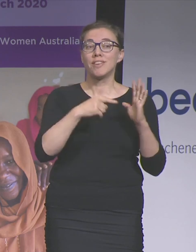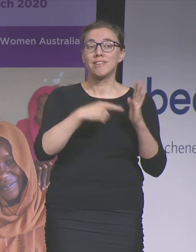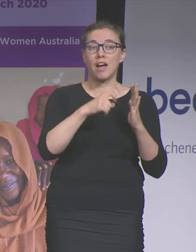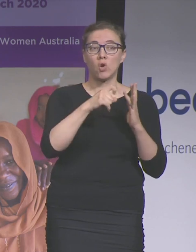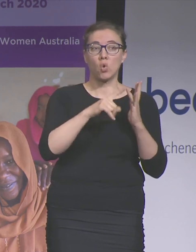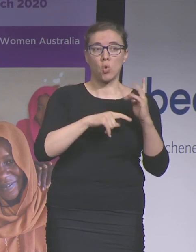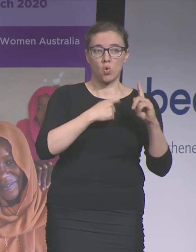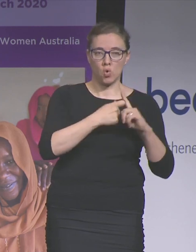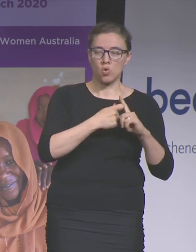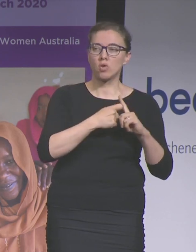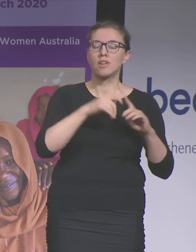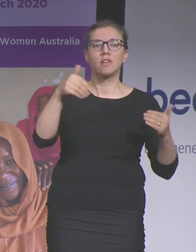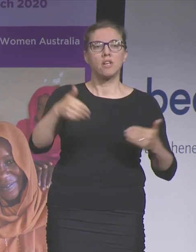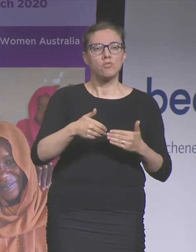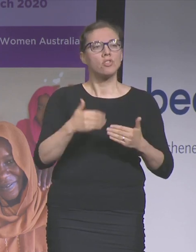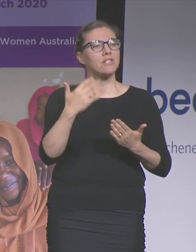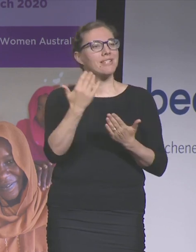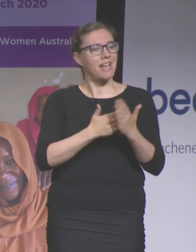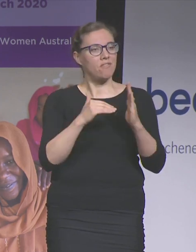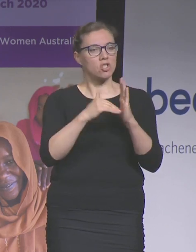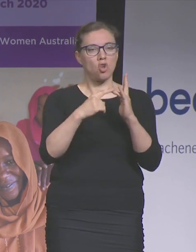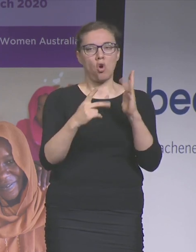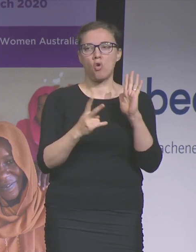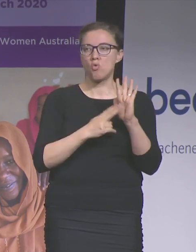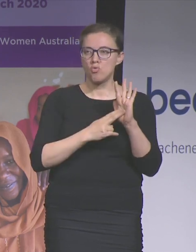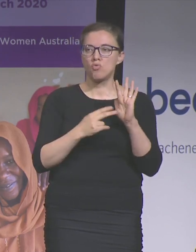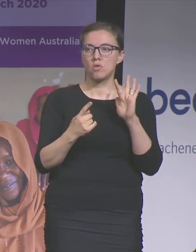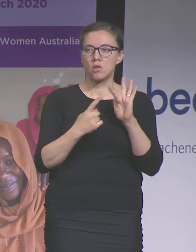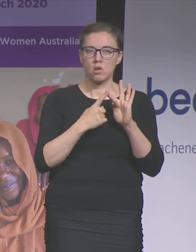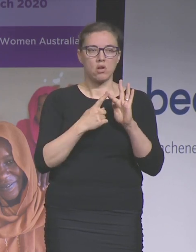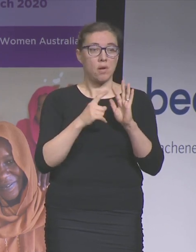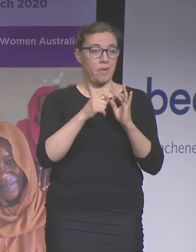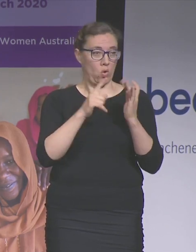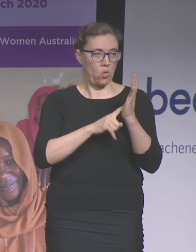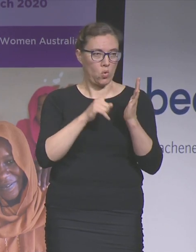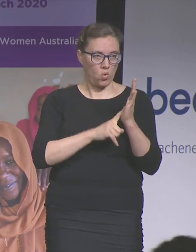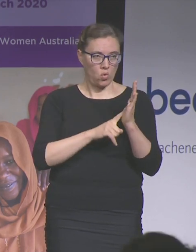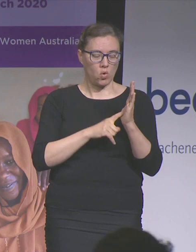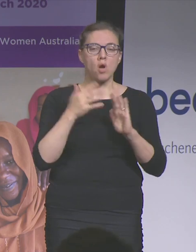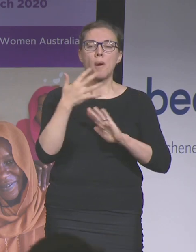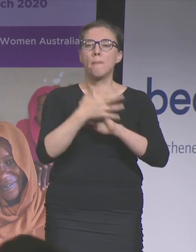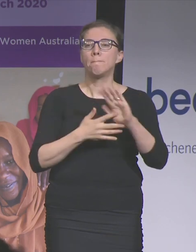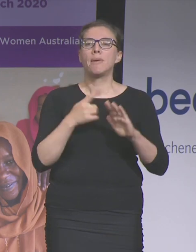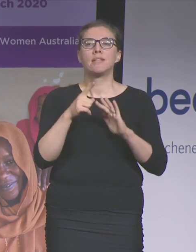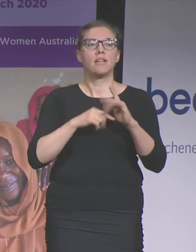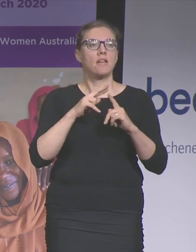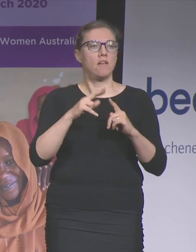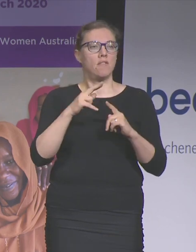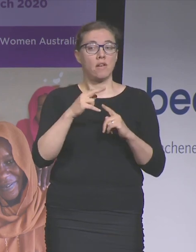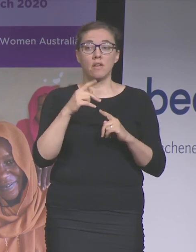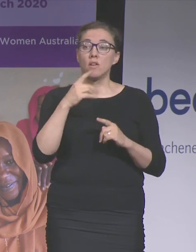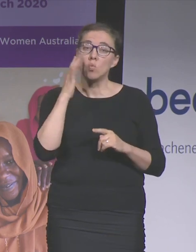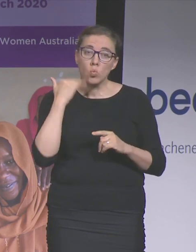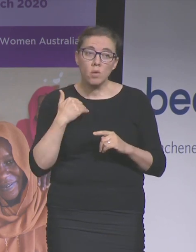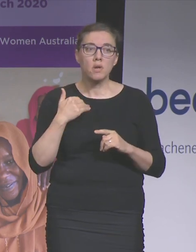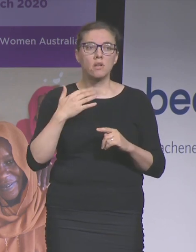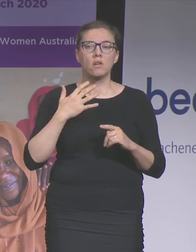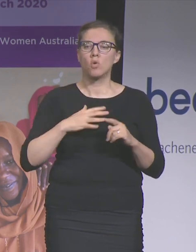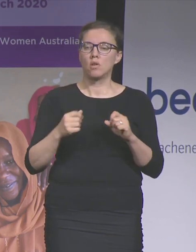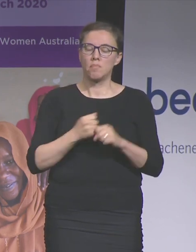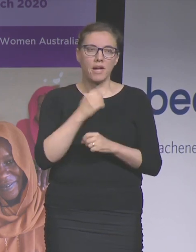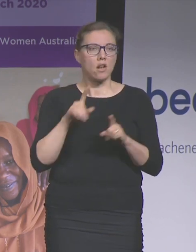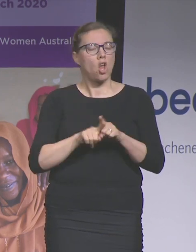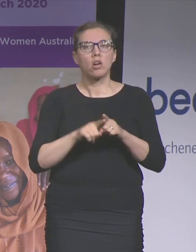bill to protect service providers and protect women facing intimidation when they are making such difficult